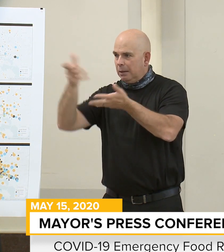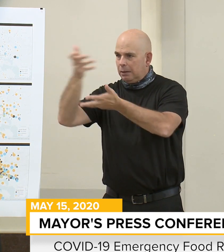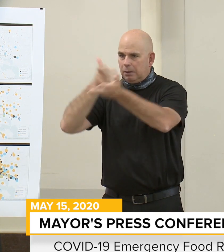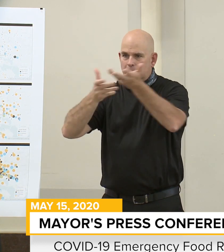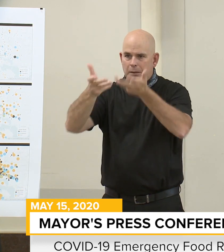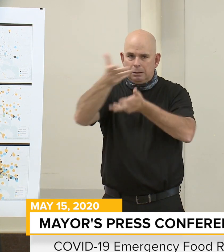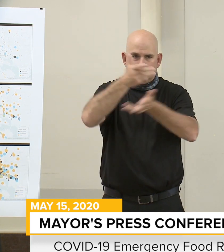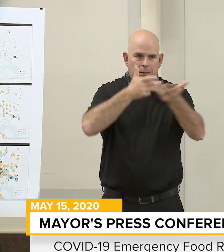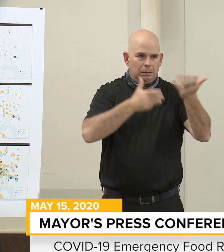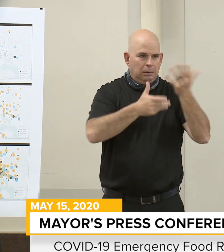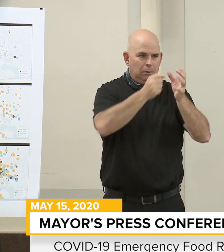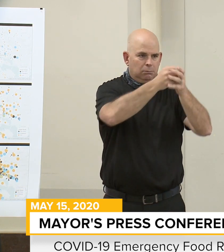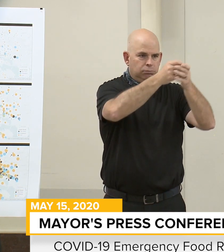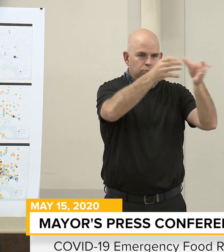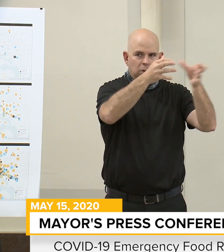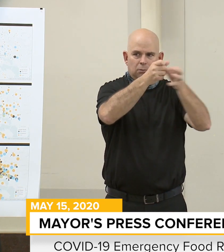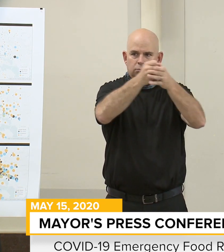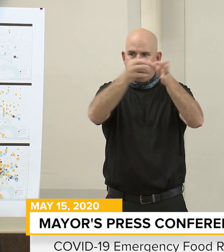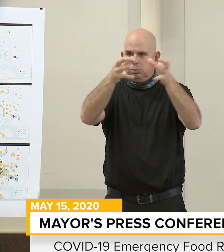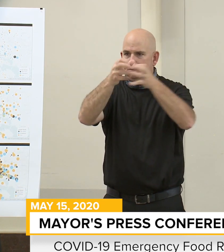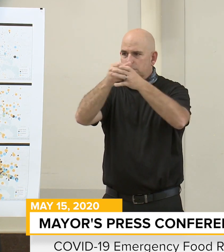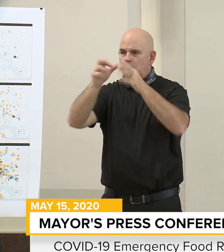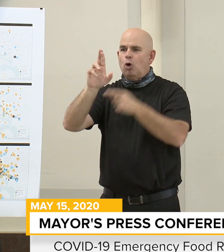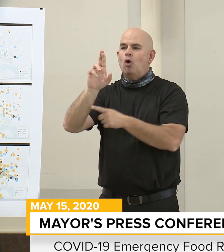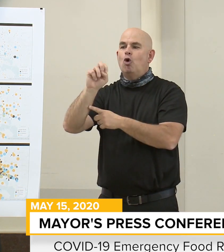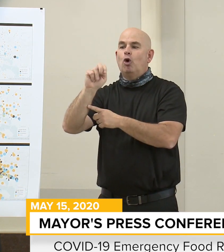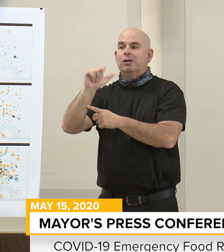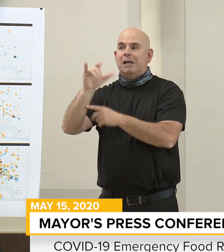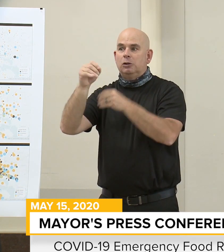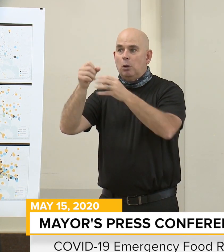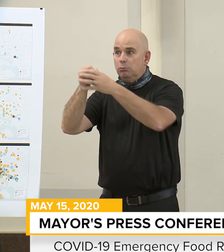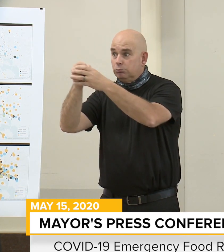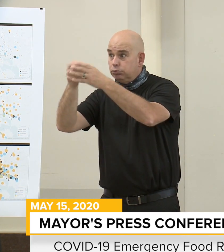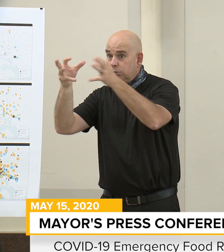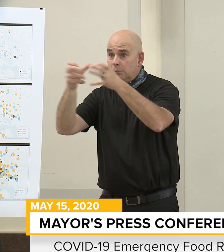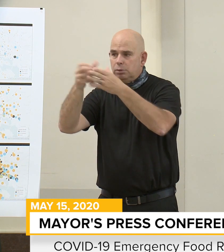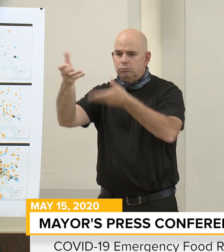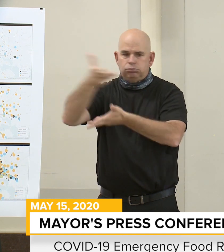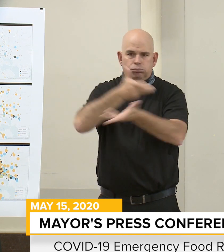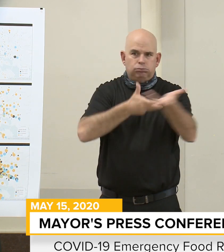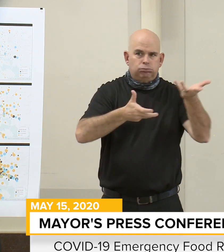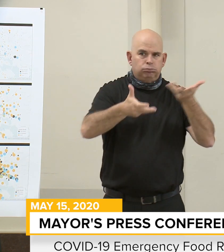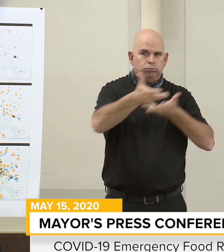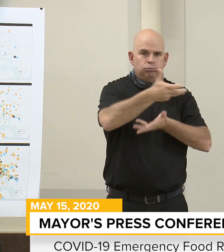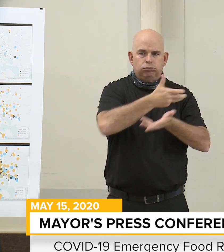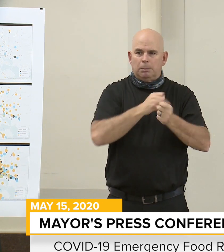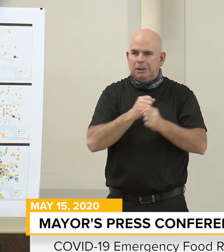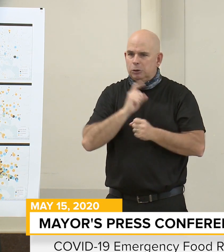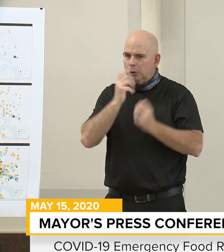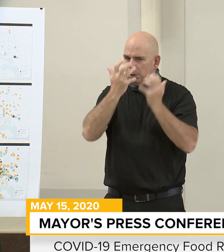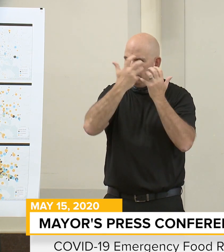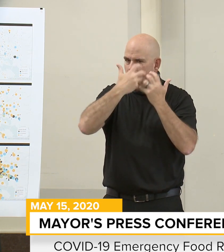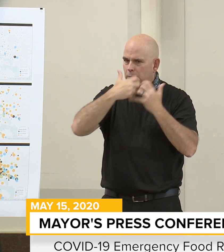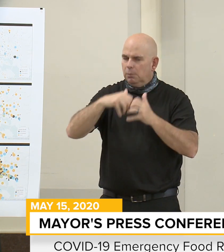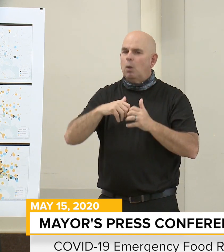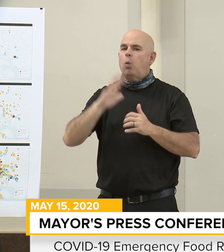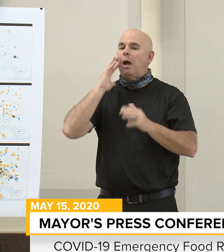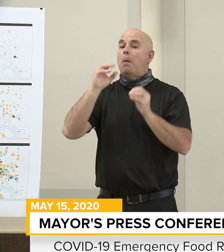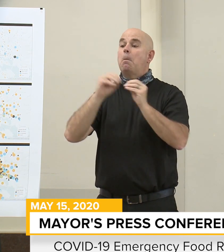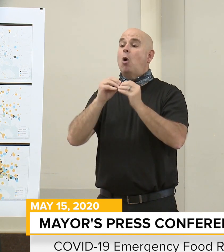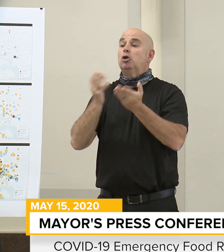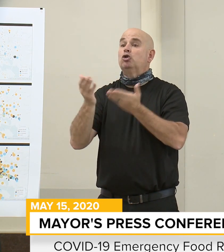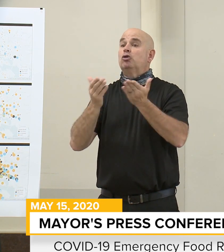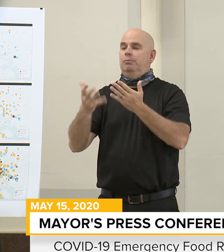and we look forward to sharing more about this exciting effort soon. So that's how we're doing,